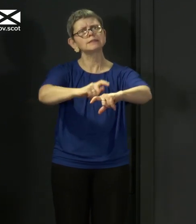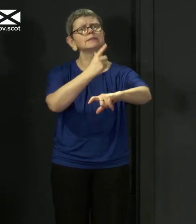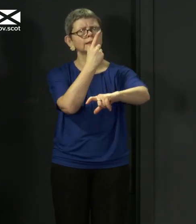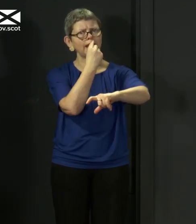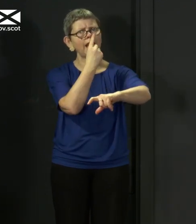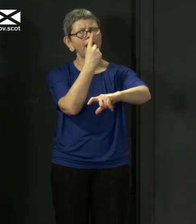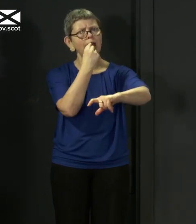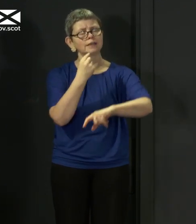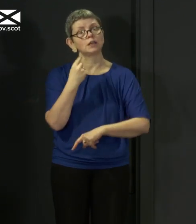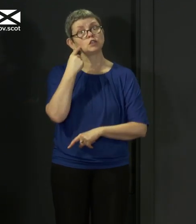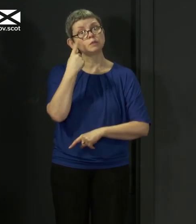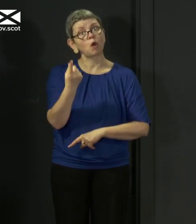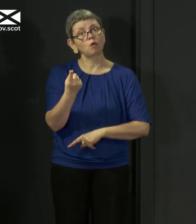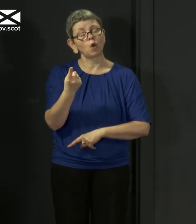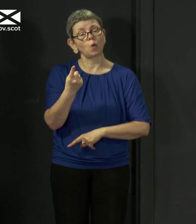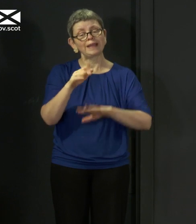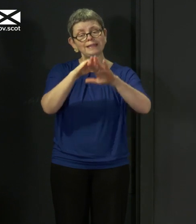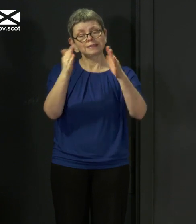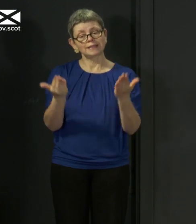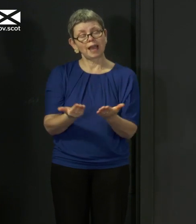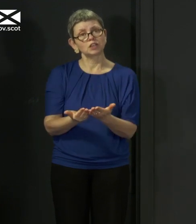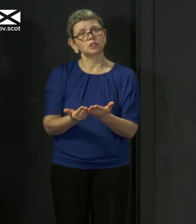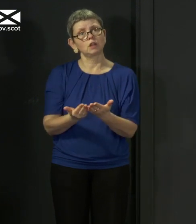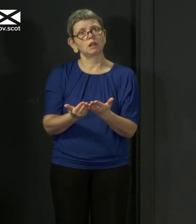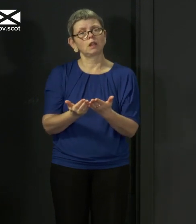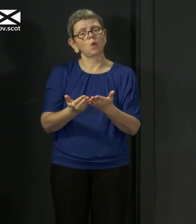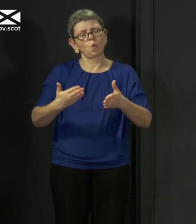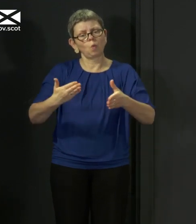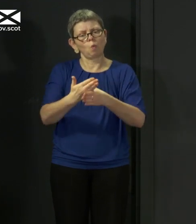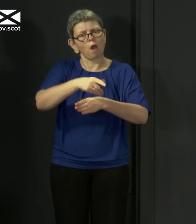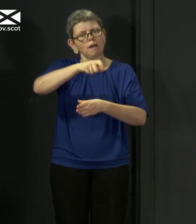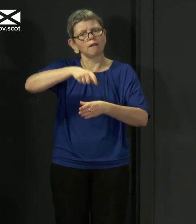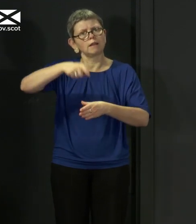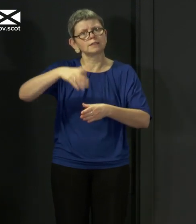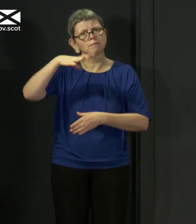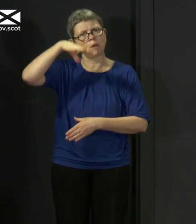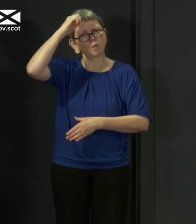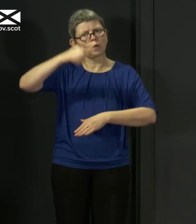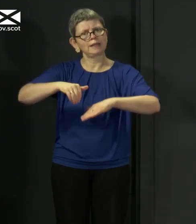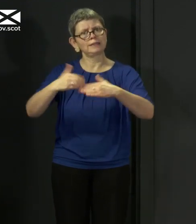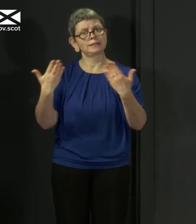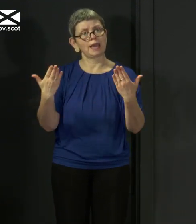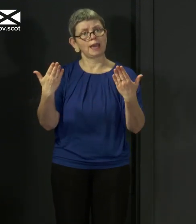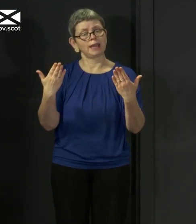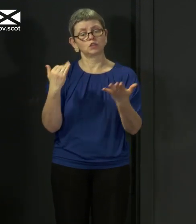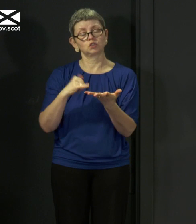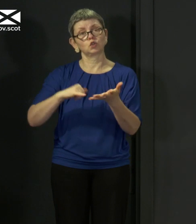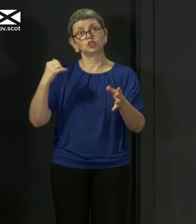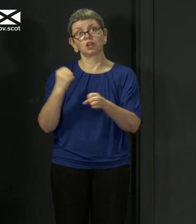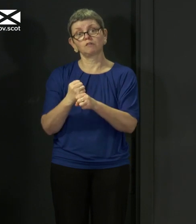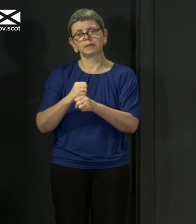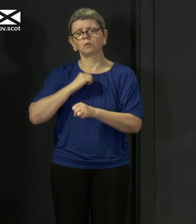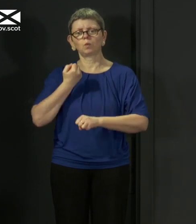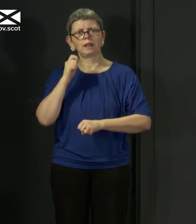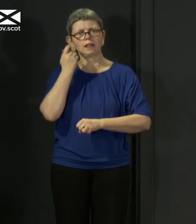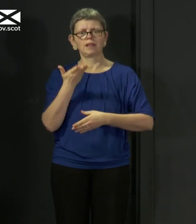International Workers Memorial Day, the Scottish Government will join a minute's silence at 11am to honour those frontline workers,